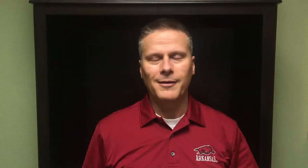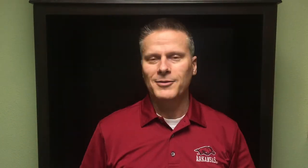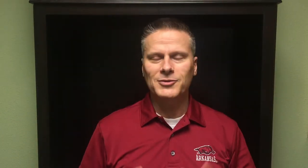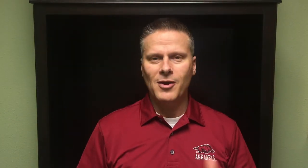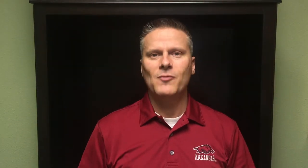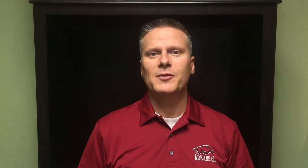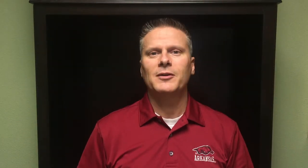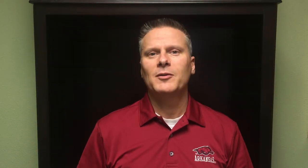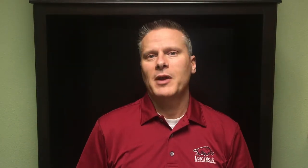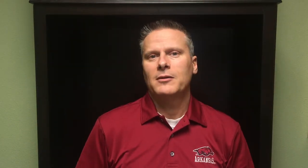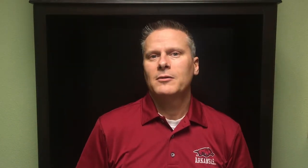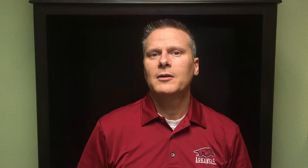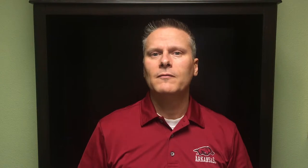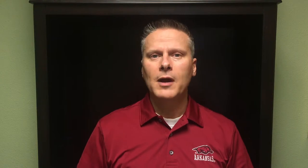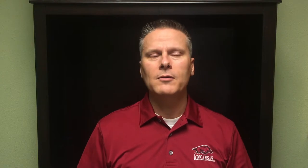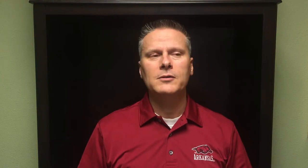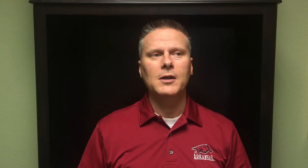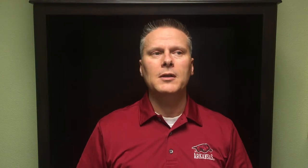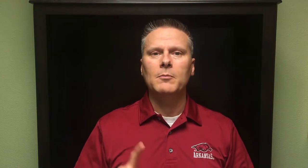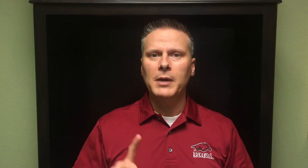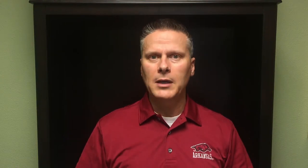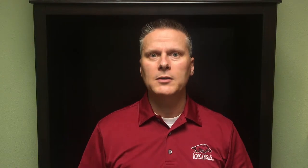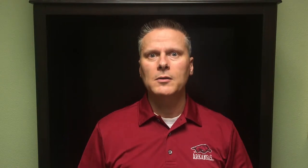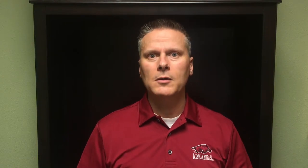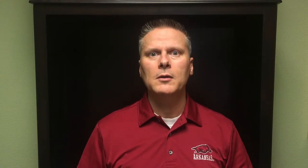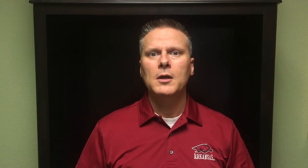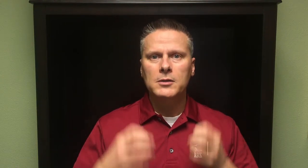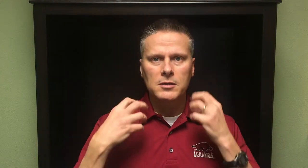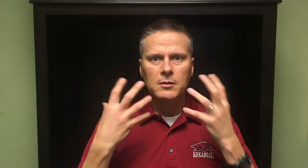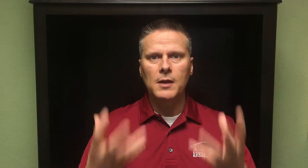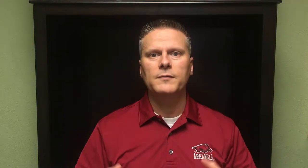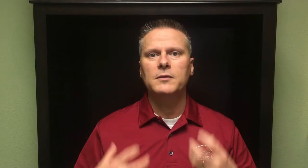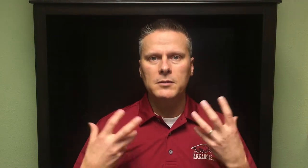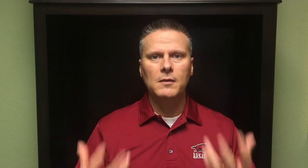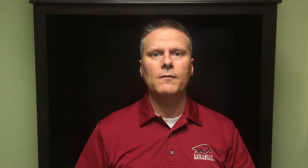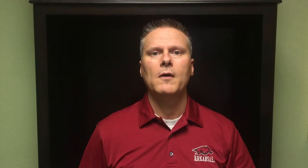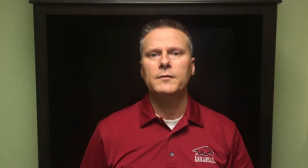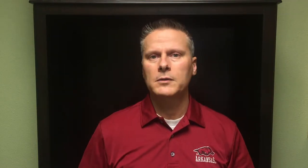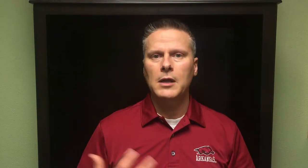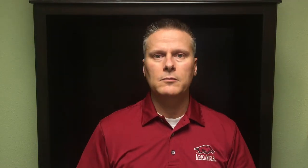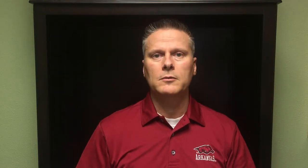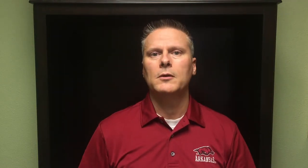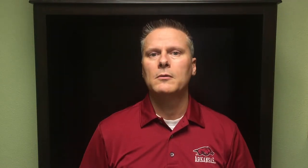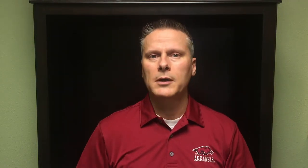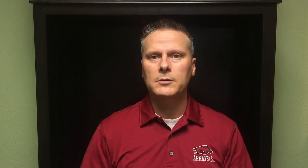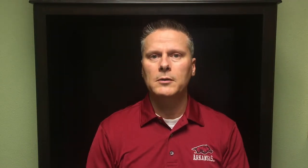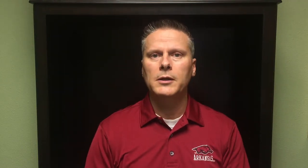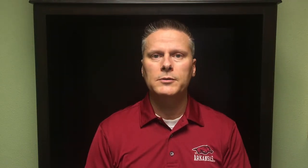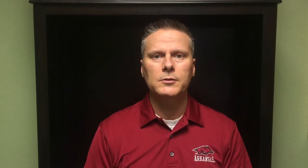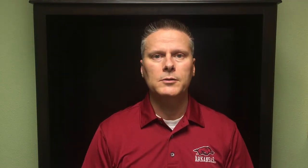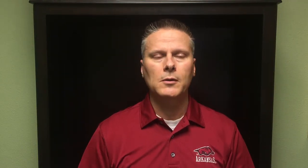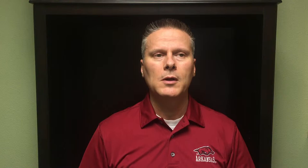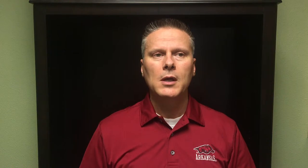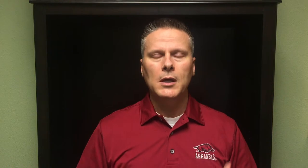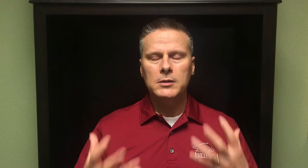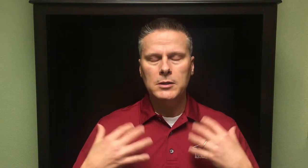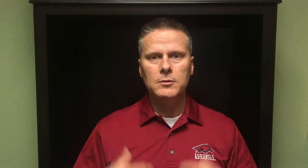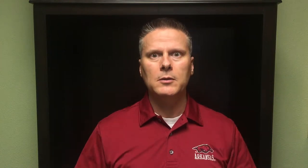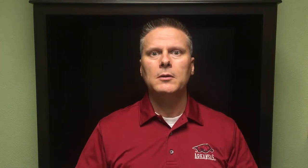The salt will kill the bacteria and the virus and the baking soda sloughs the stuff off. It's a natural deodorizer and cleanser, so it's easier to